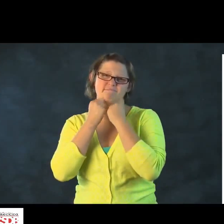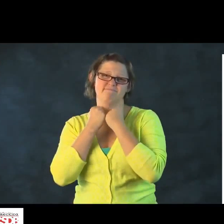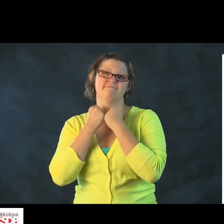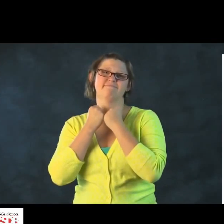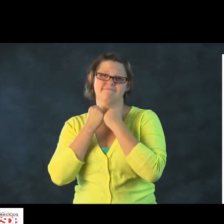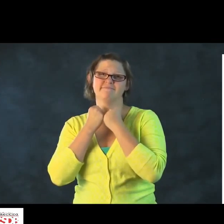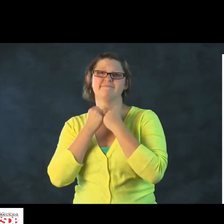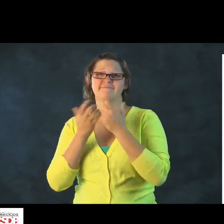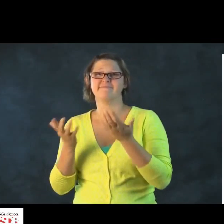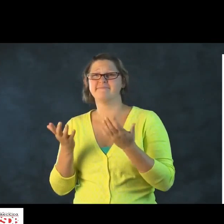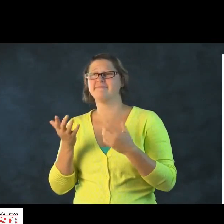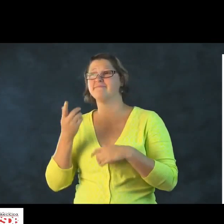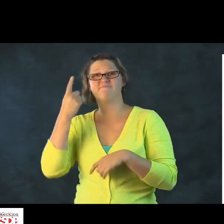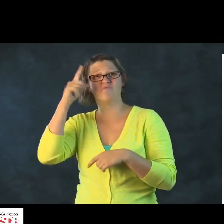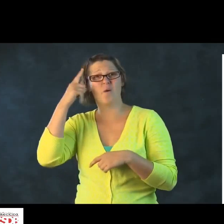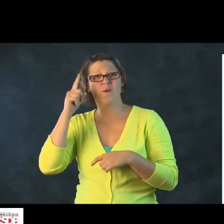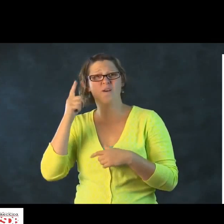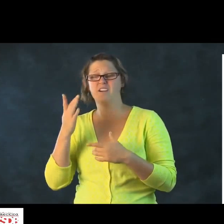critical.